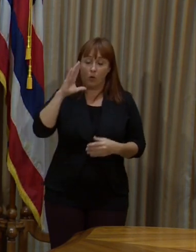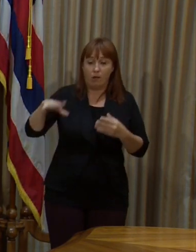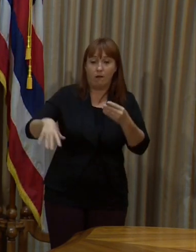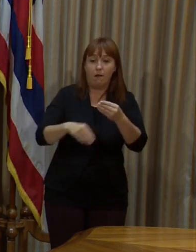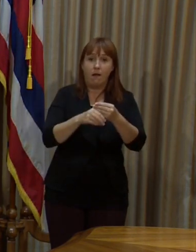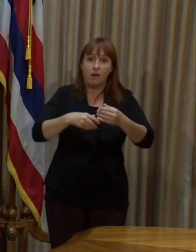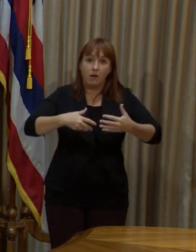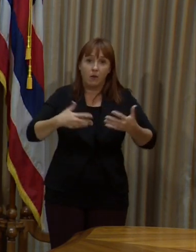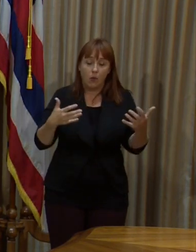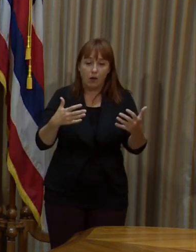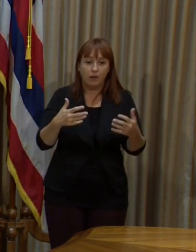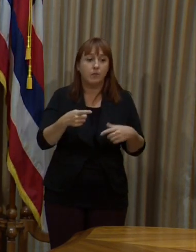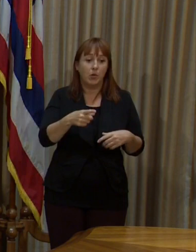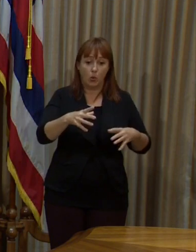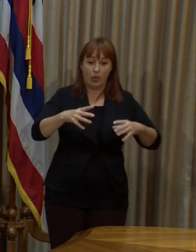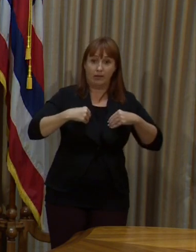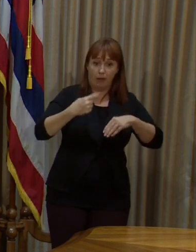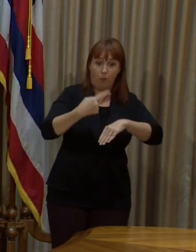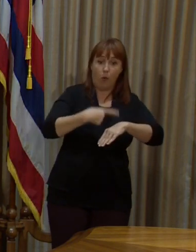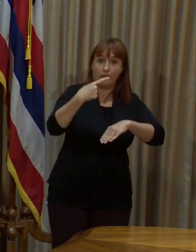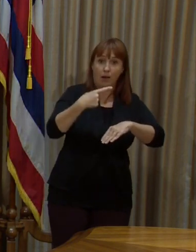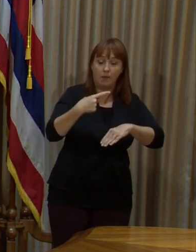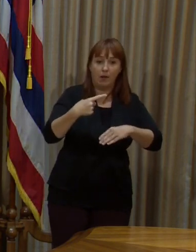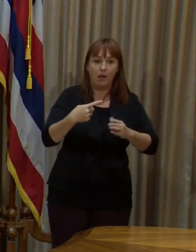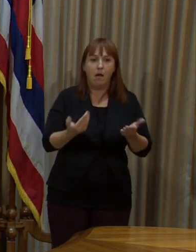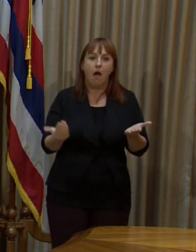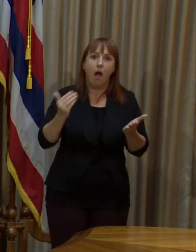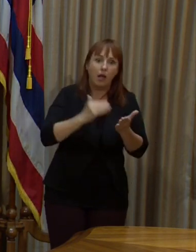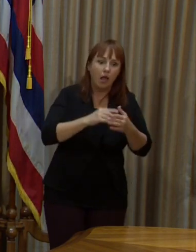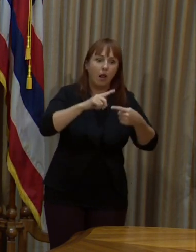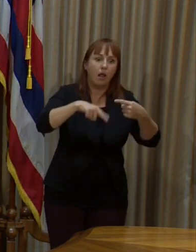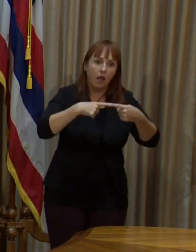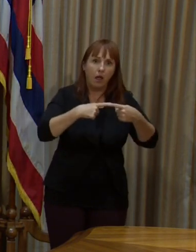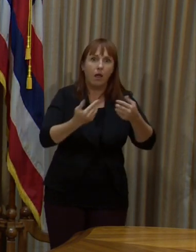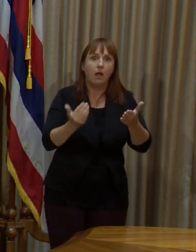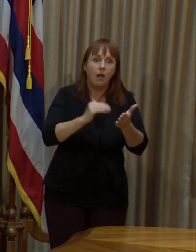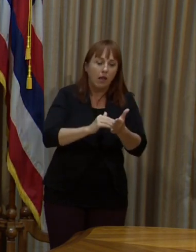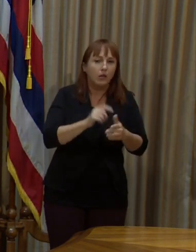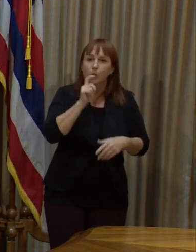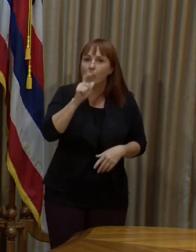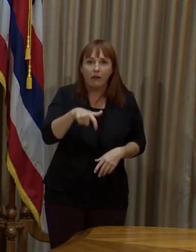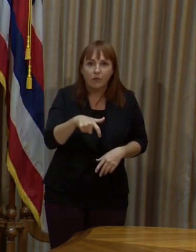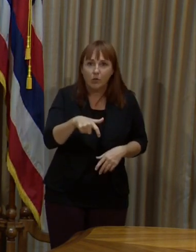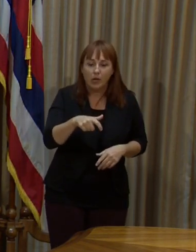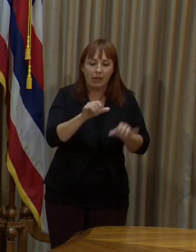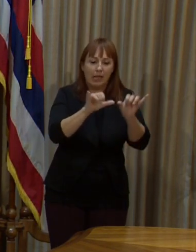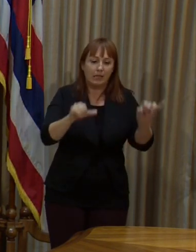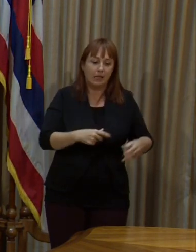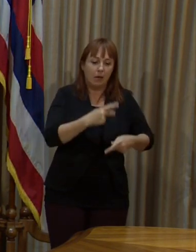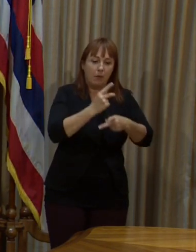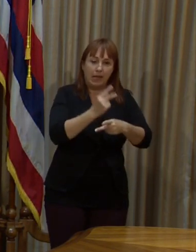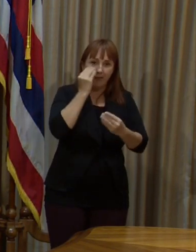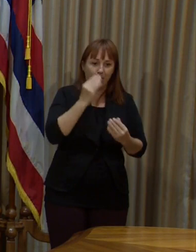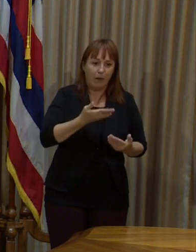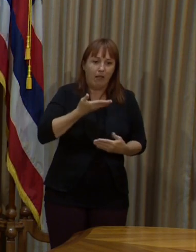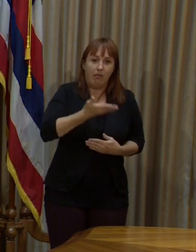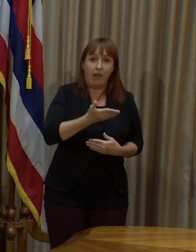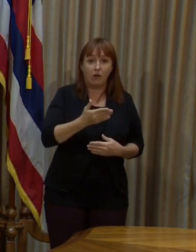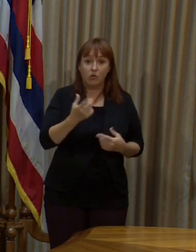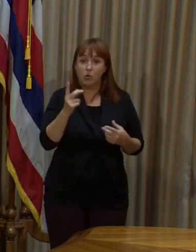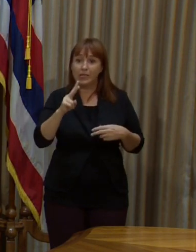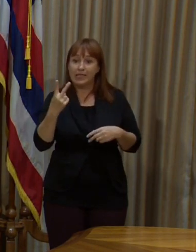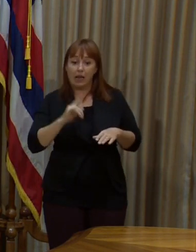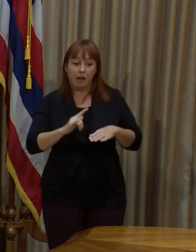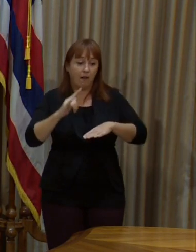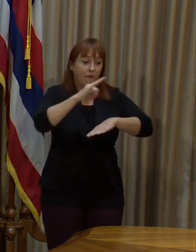once you get accepted once, you don't have to go through the process again. The system will keep your information. So all you do on your next